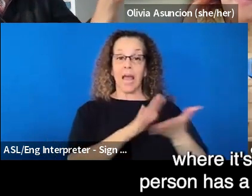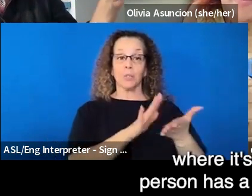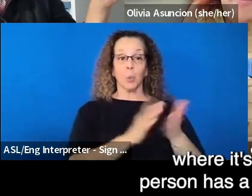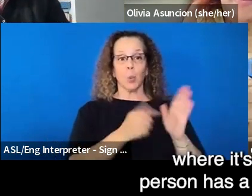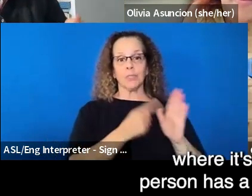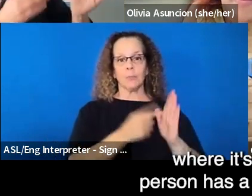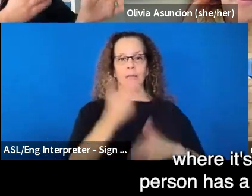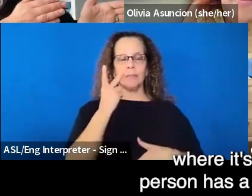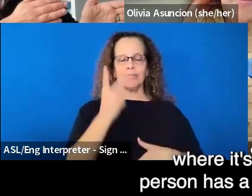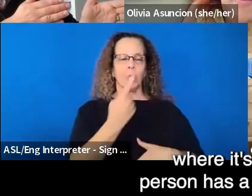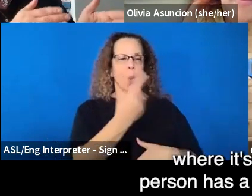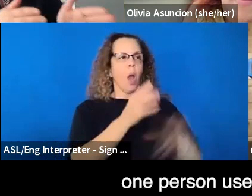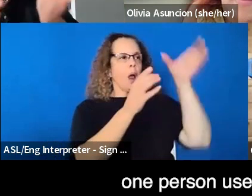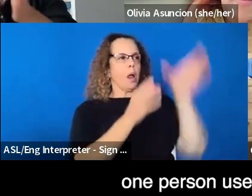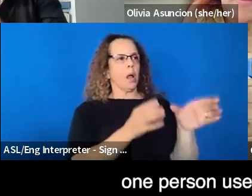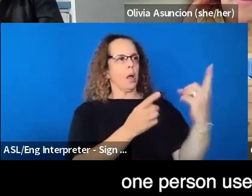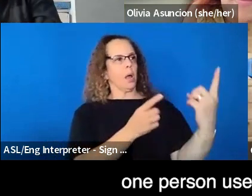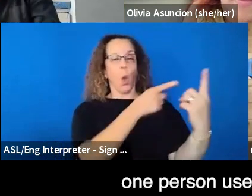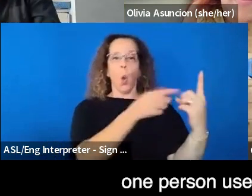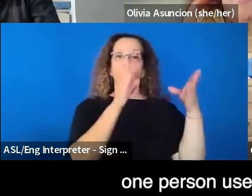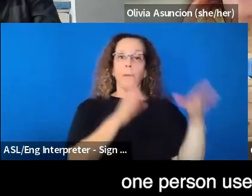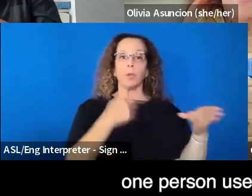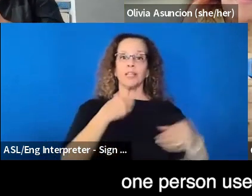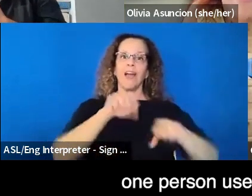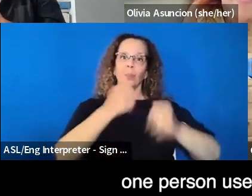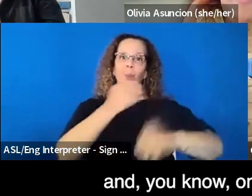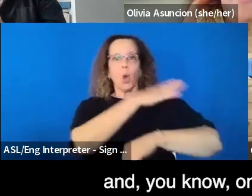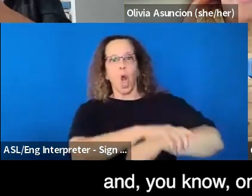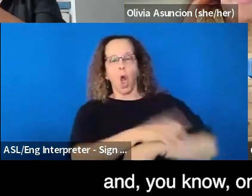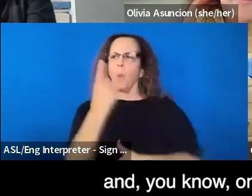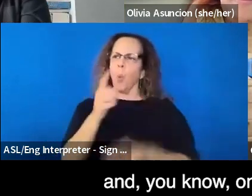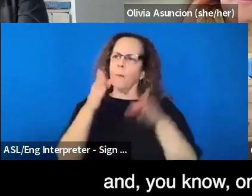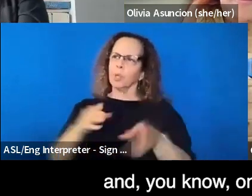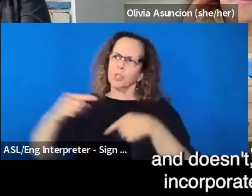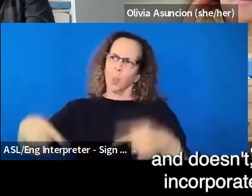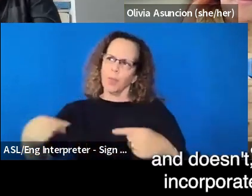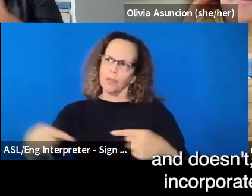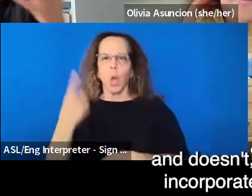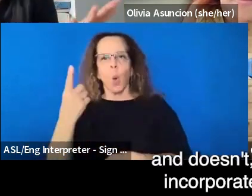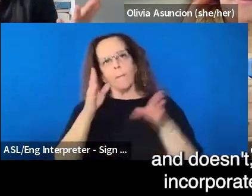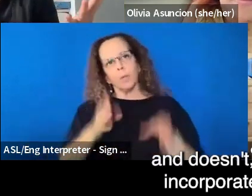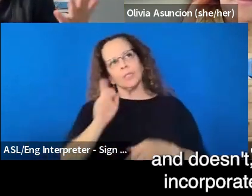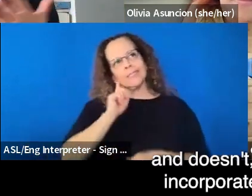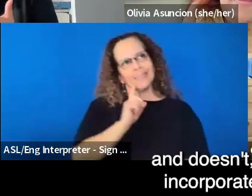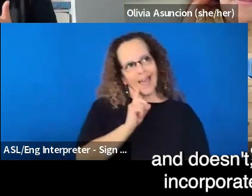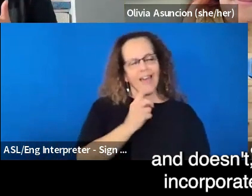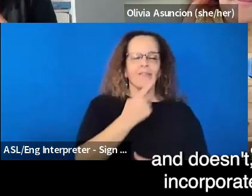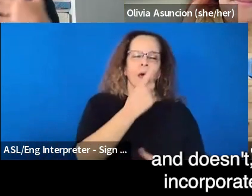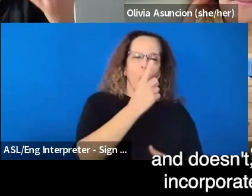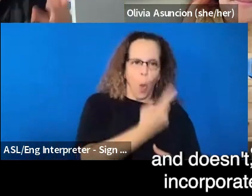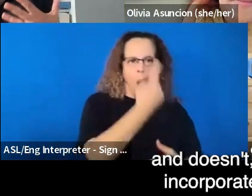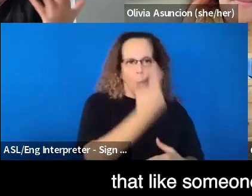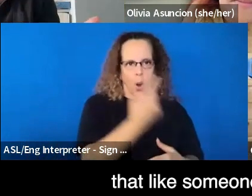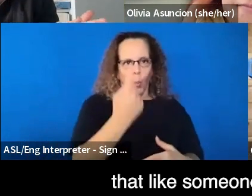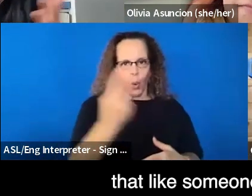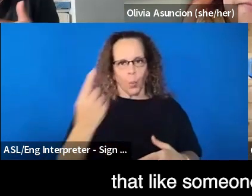personas where it's like one person has a broken arm, one person uses a wheelchair and that, you know, one person is deaf and doesn't, um, you